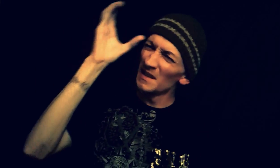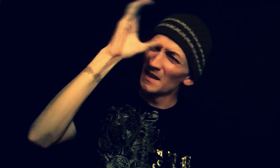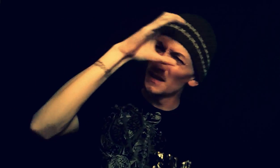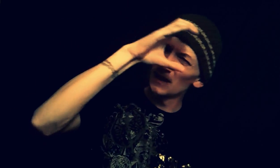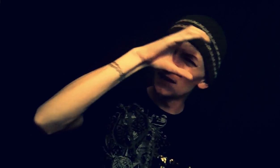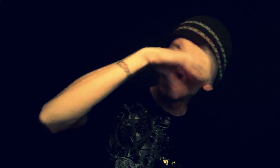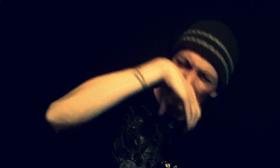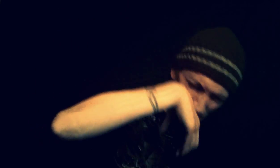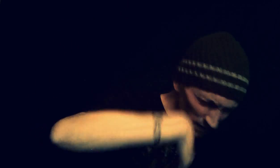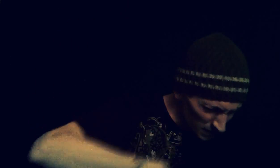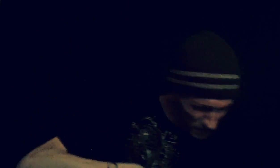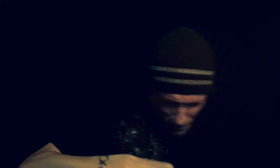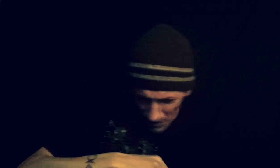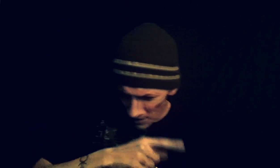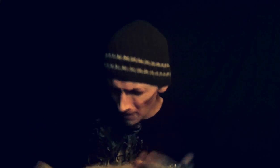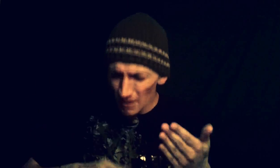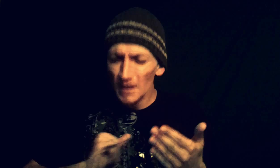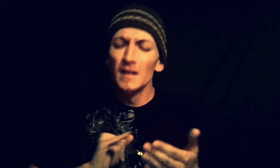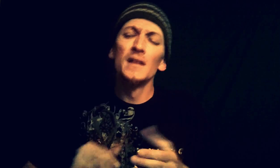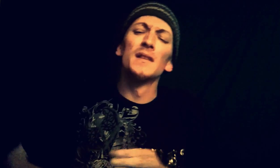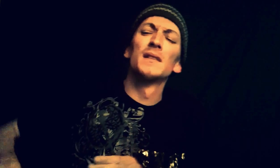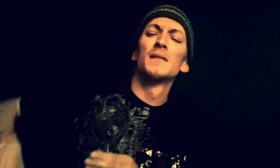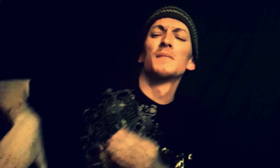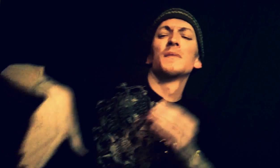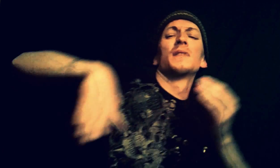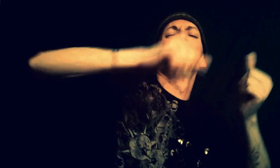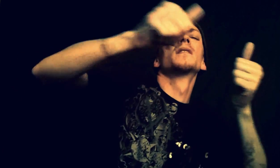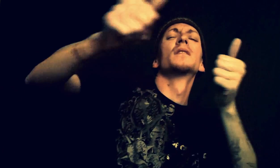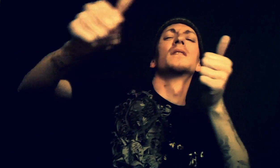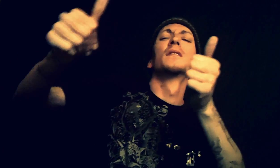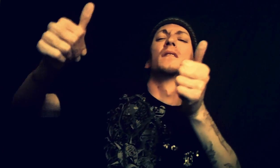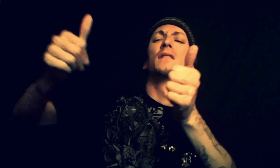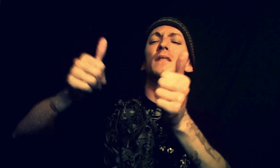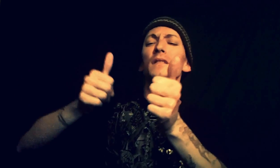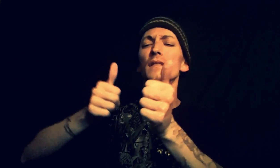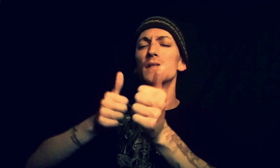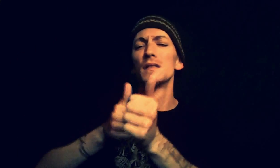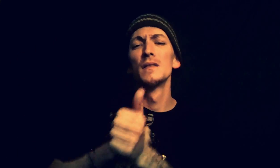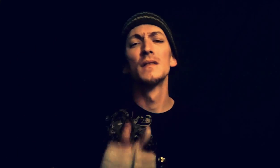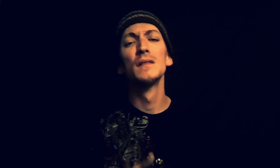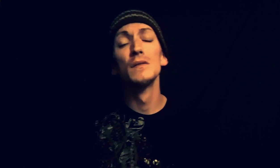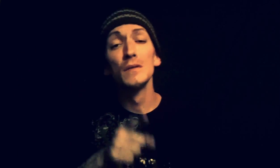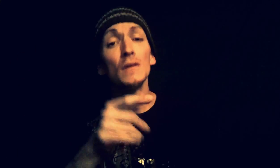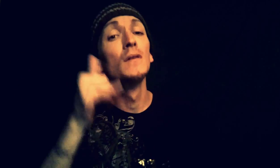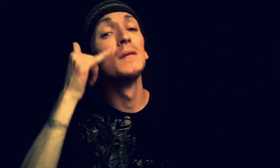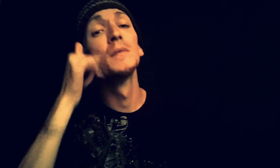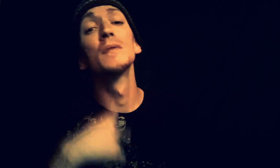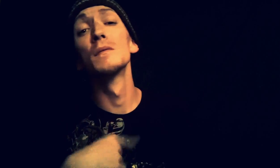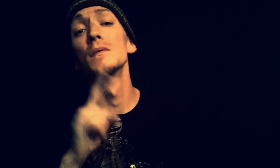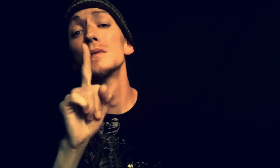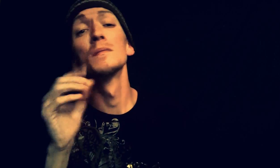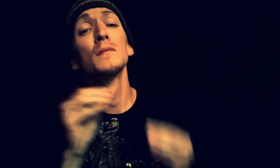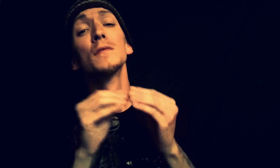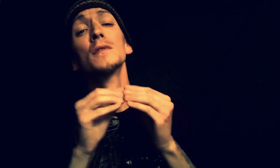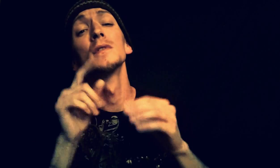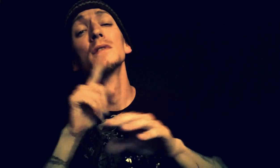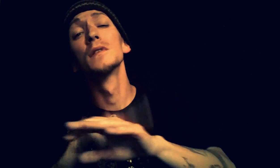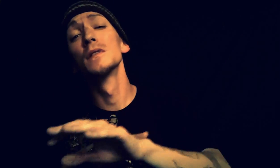What I leave behind Call me my time